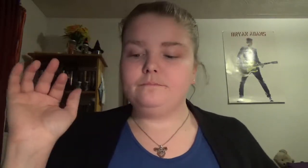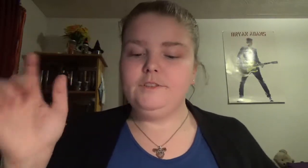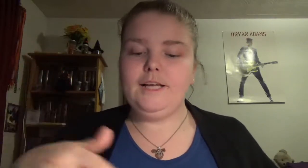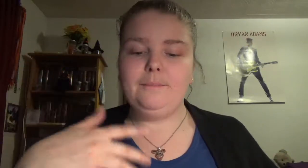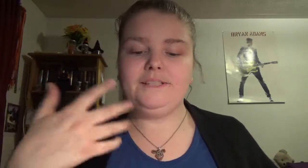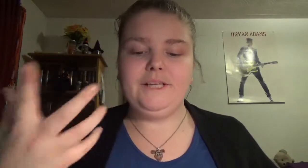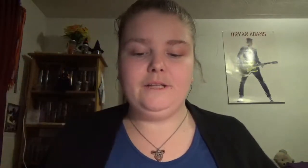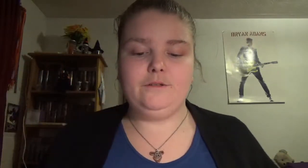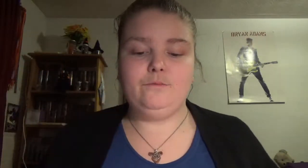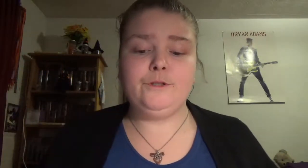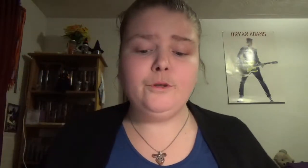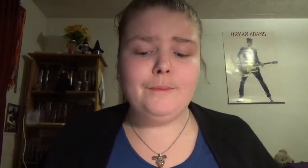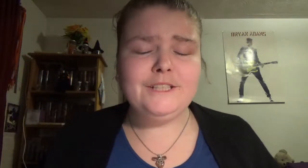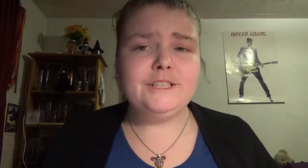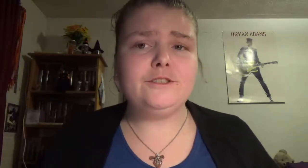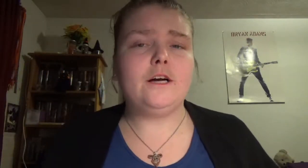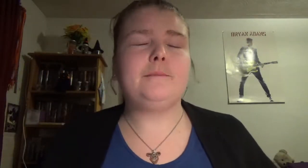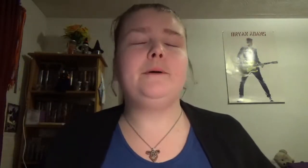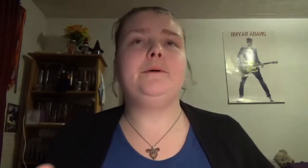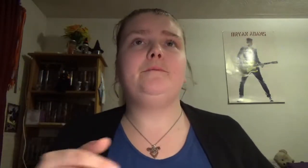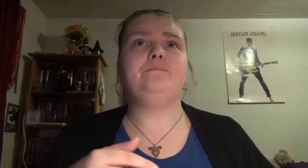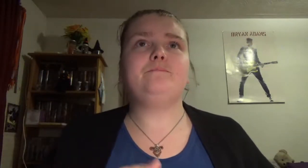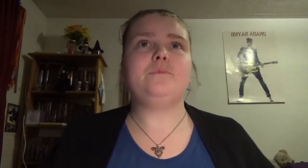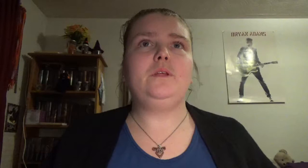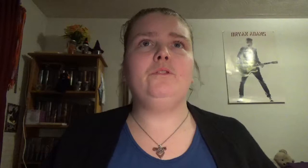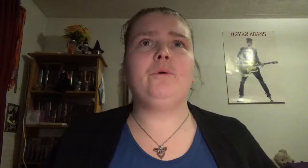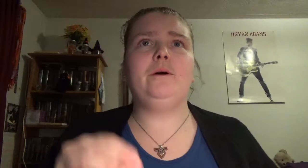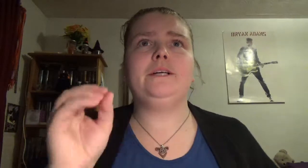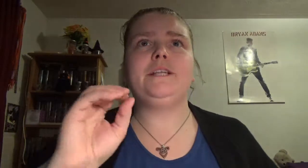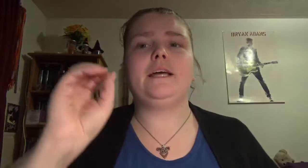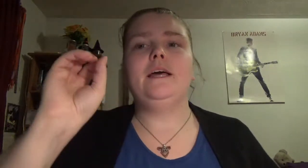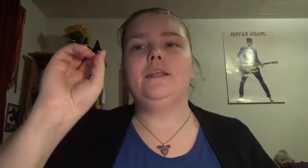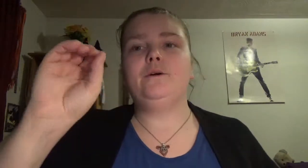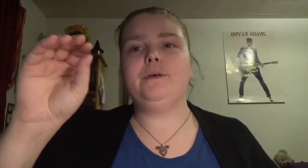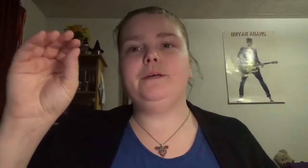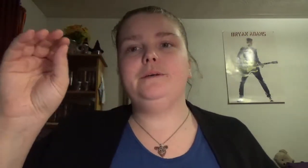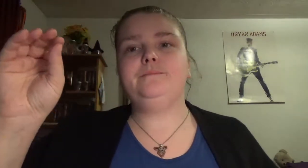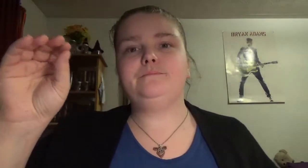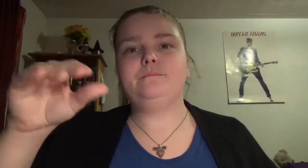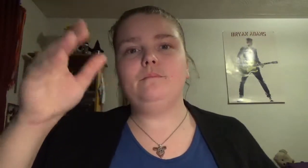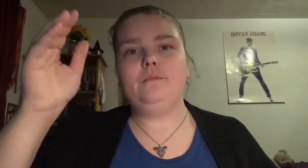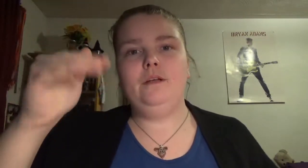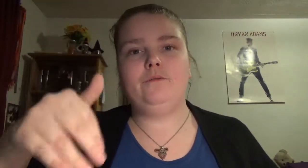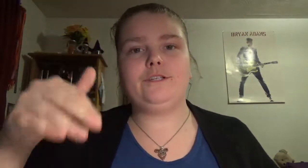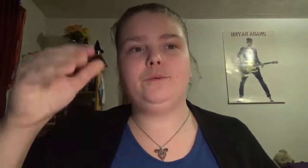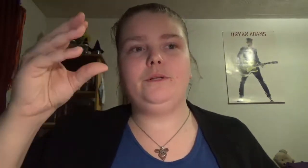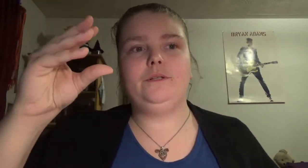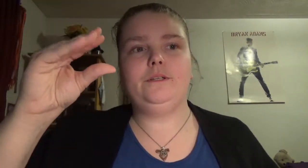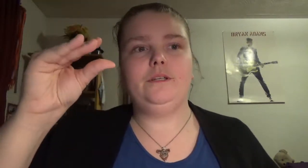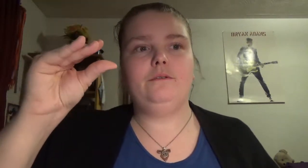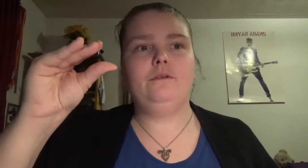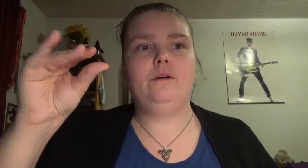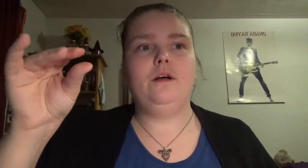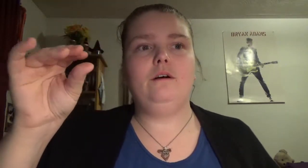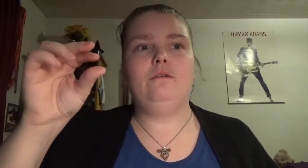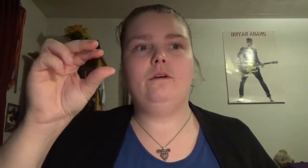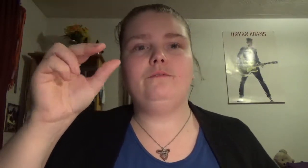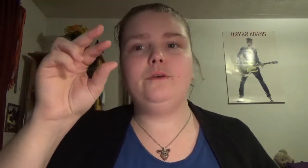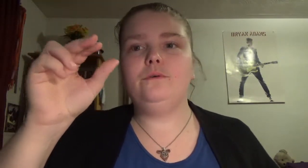sabbats and ritual basics are talked about the row because like there'll be a a virtual a few